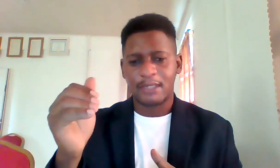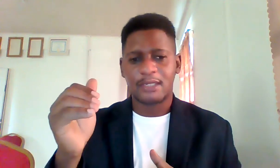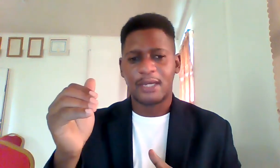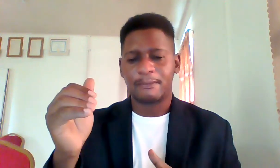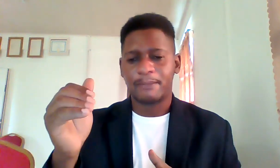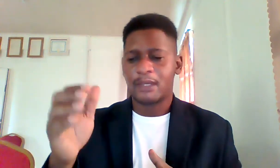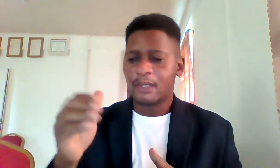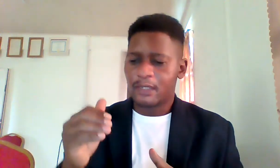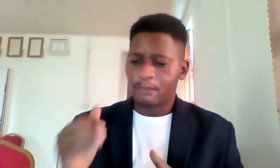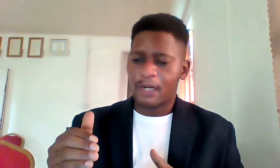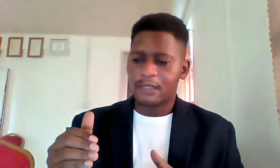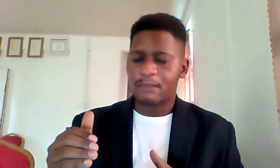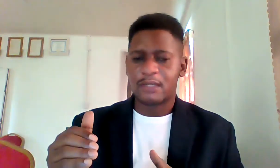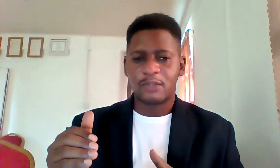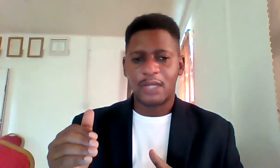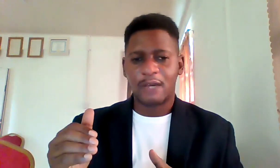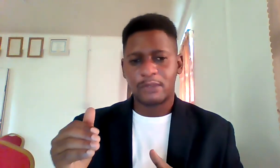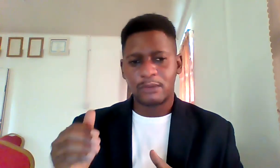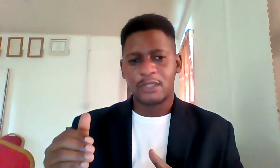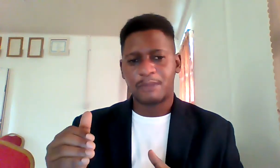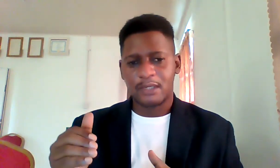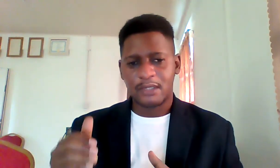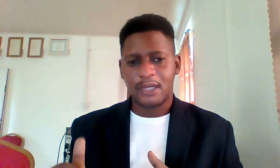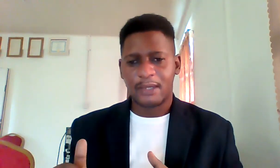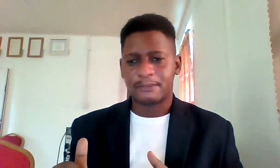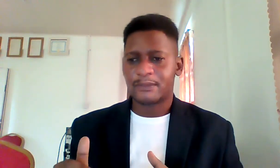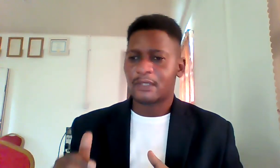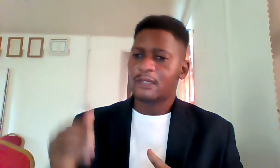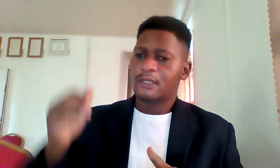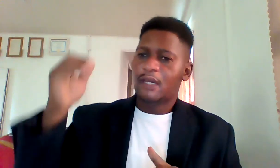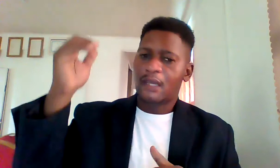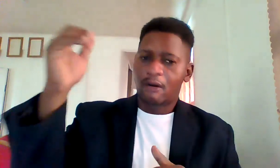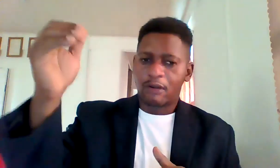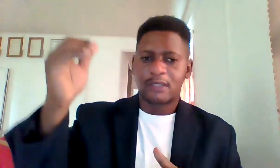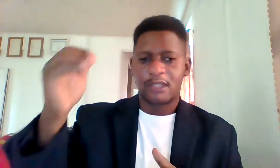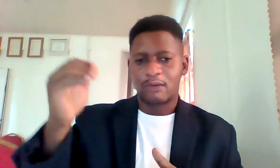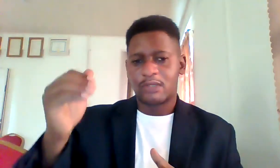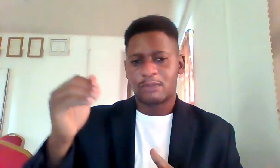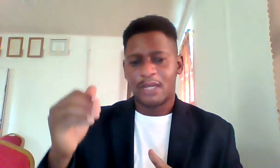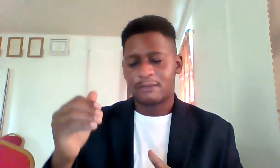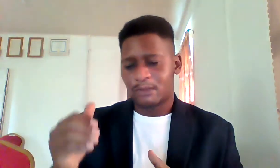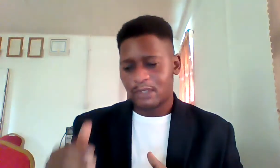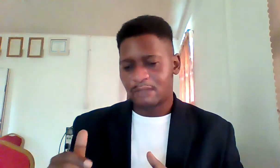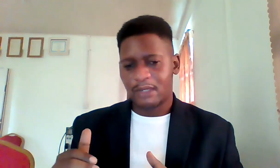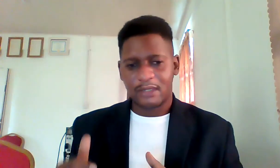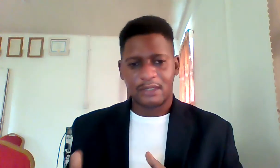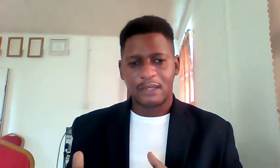this time the marketing manager will have to do this by this time all stakeholders will have to do this by this time